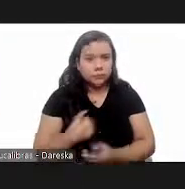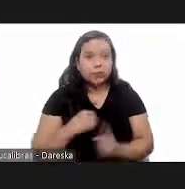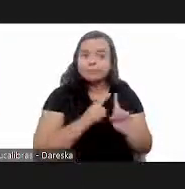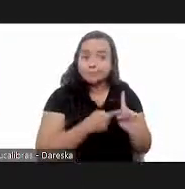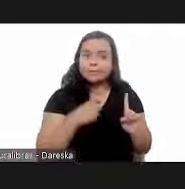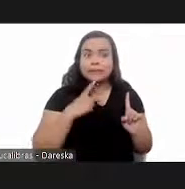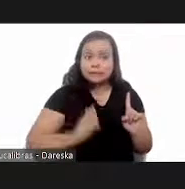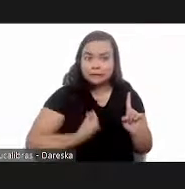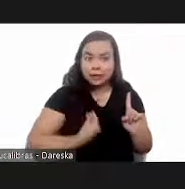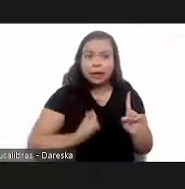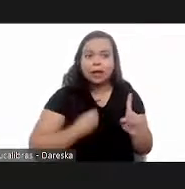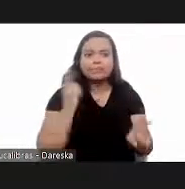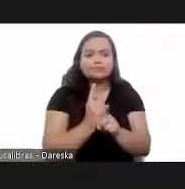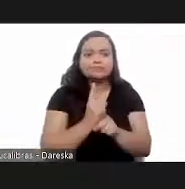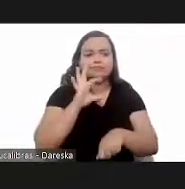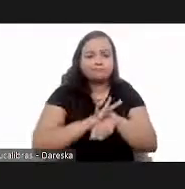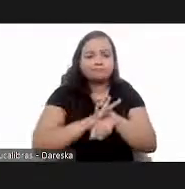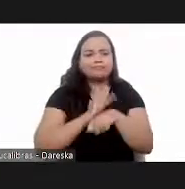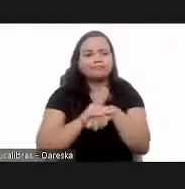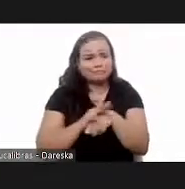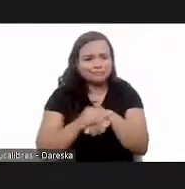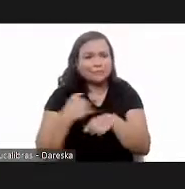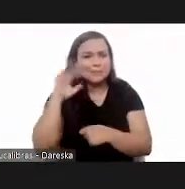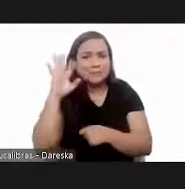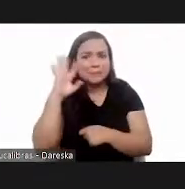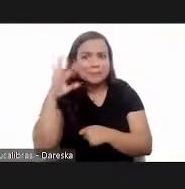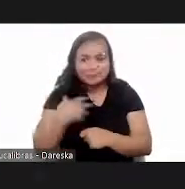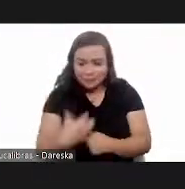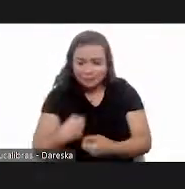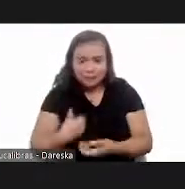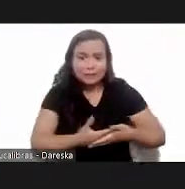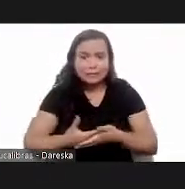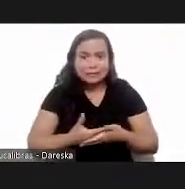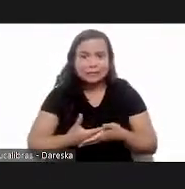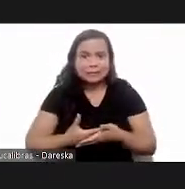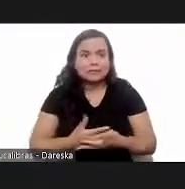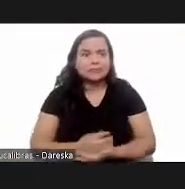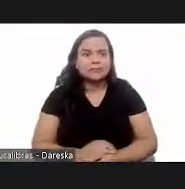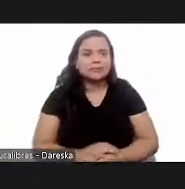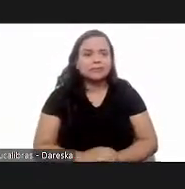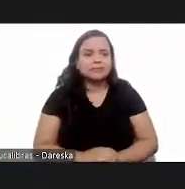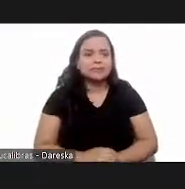see if i affected my own health and that of my